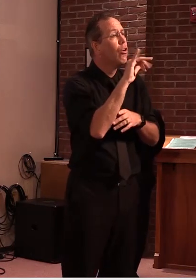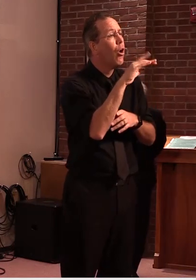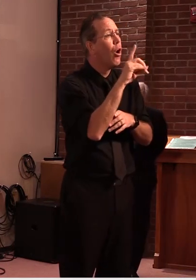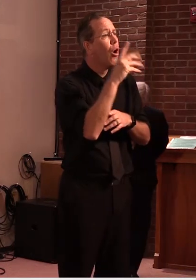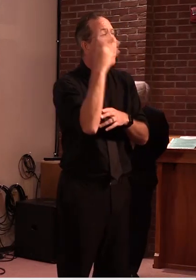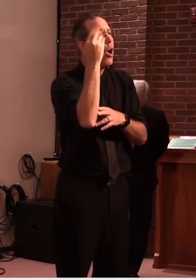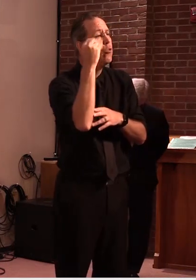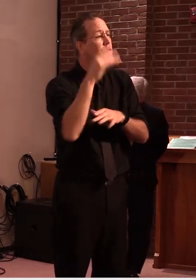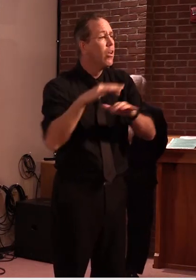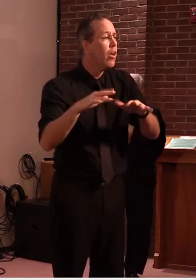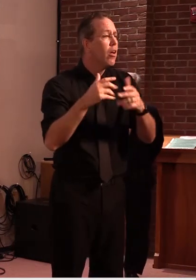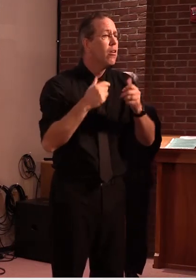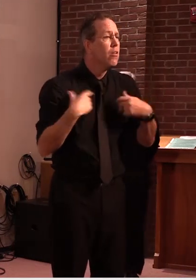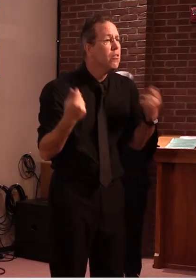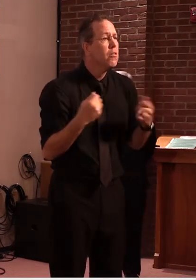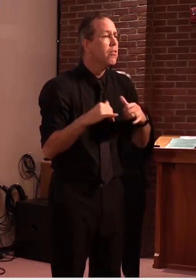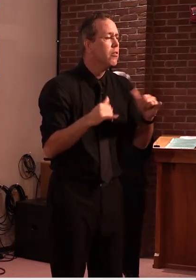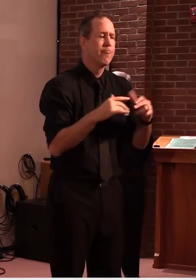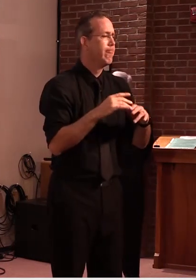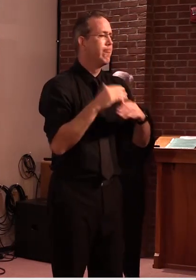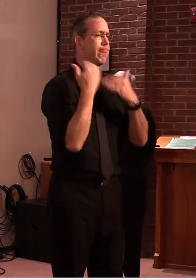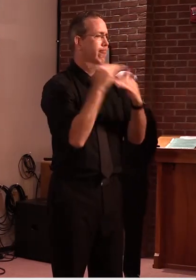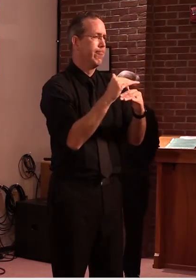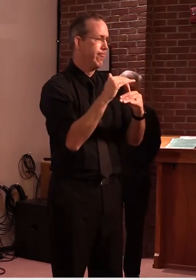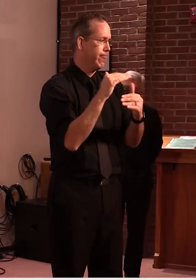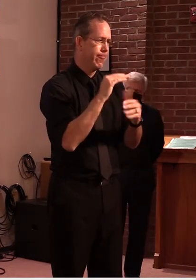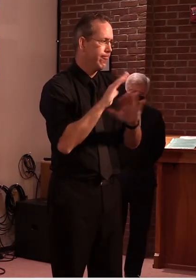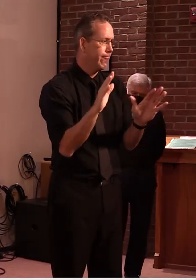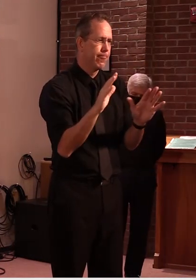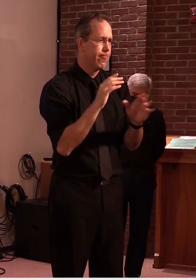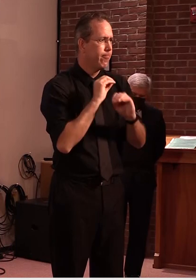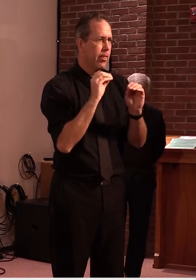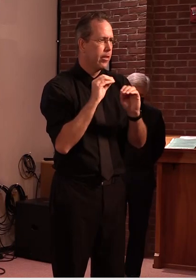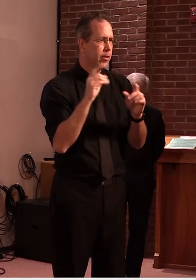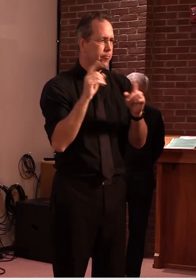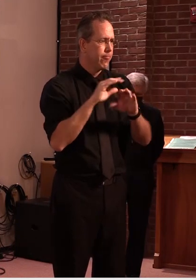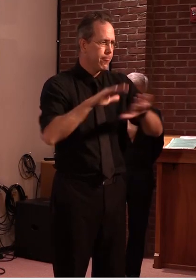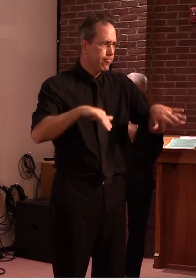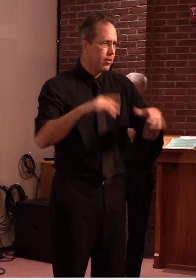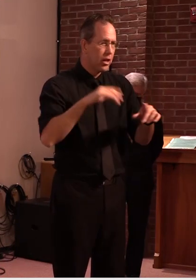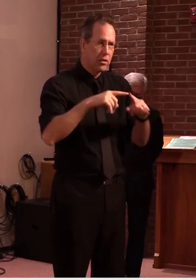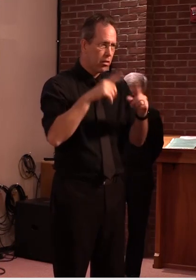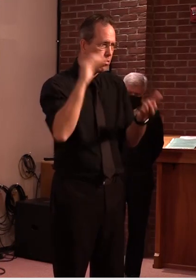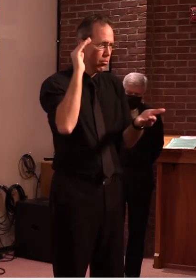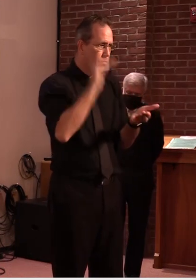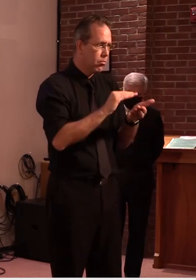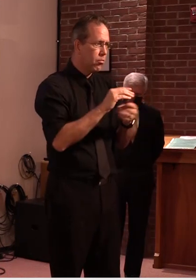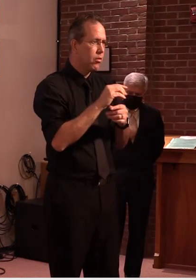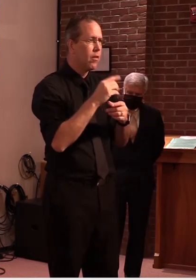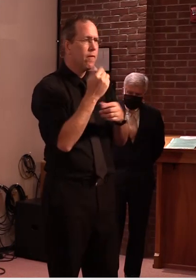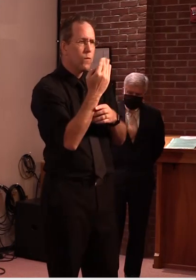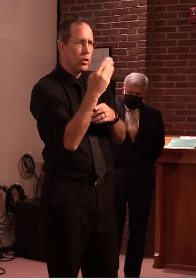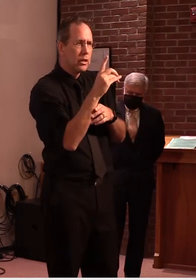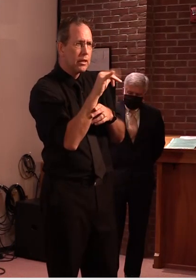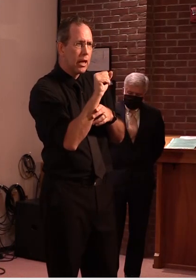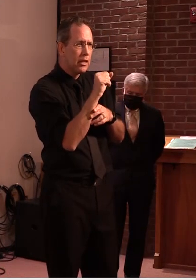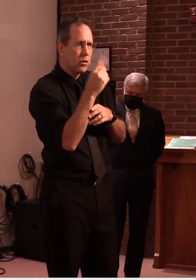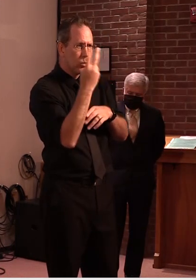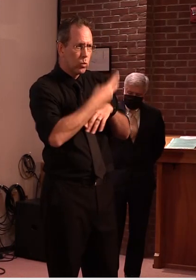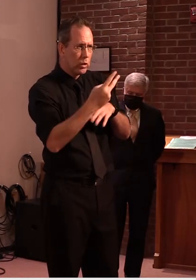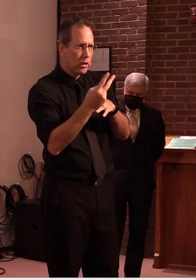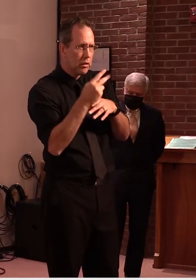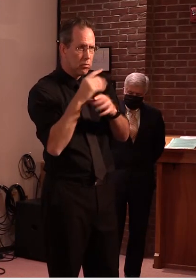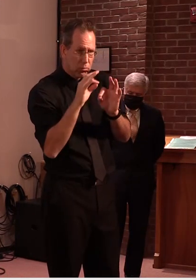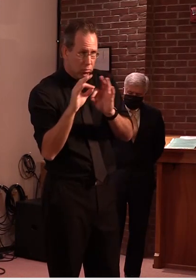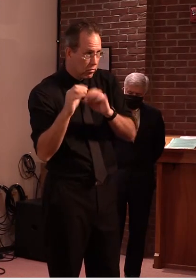some more events until we need here through this period of 14 14 days of one or